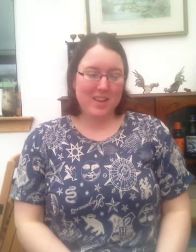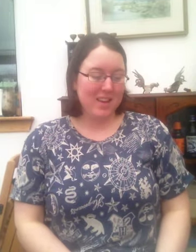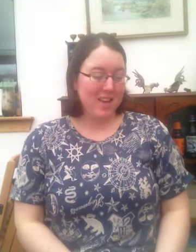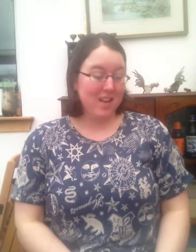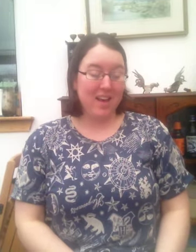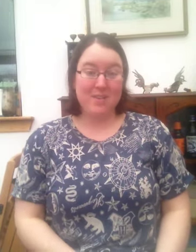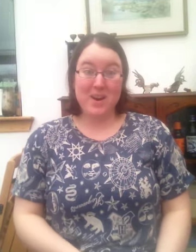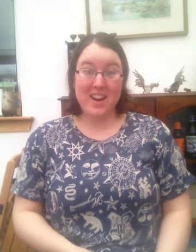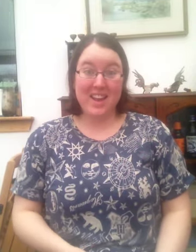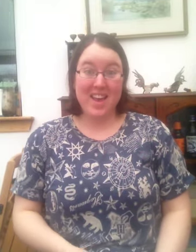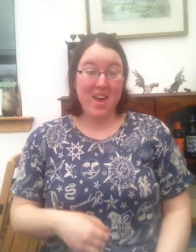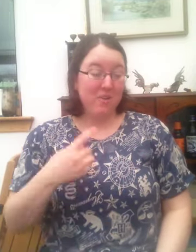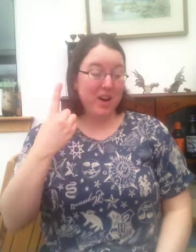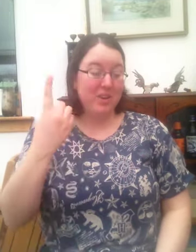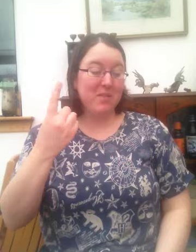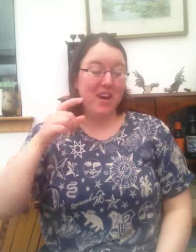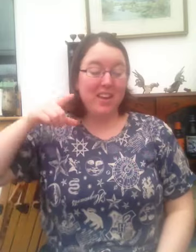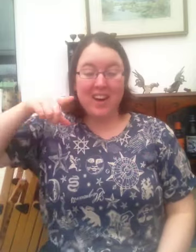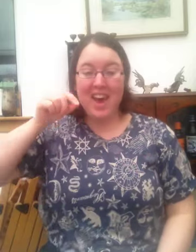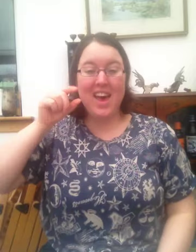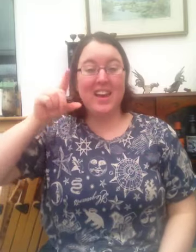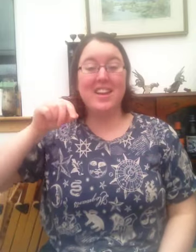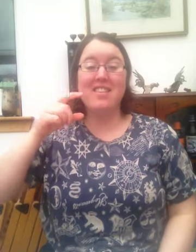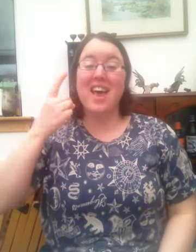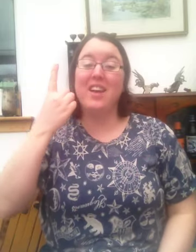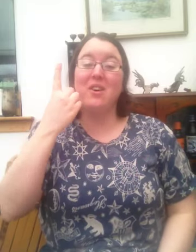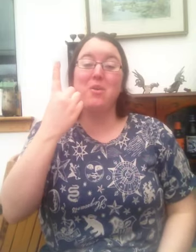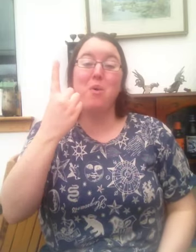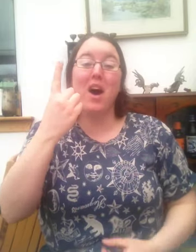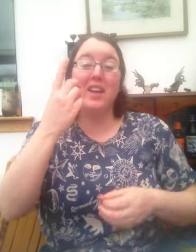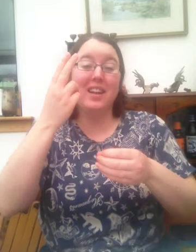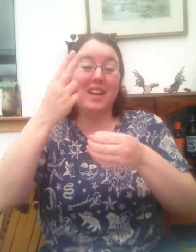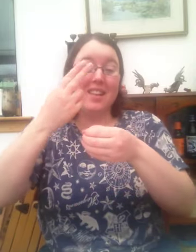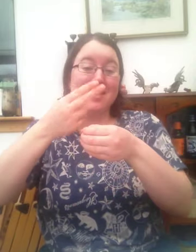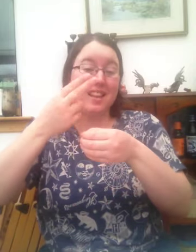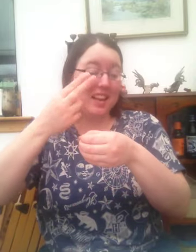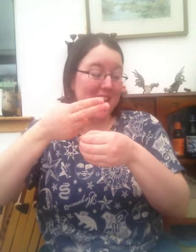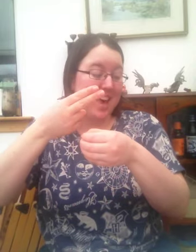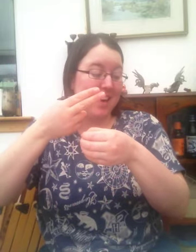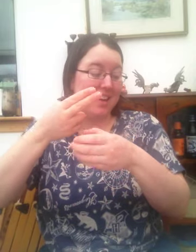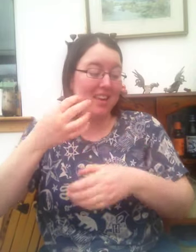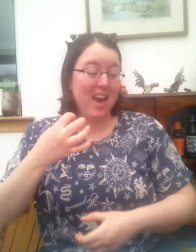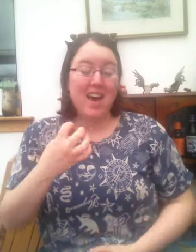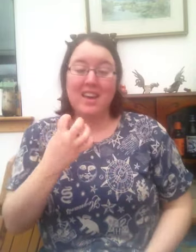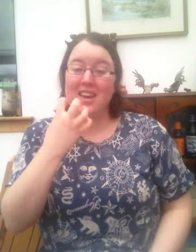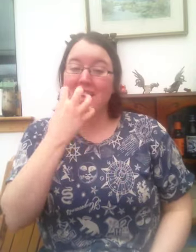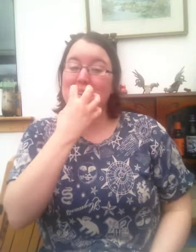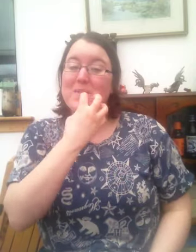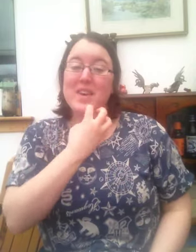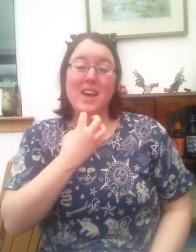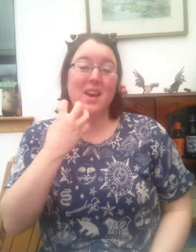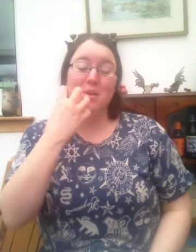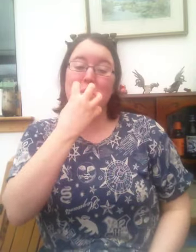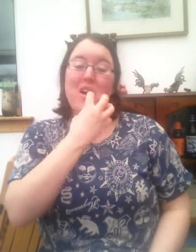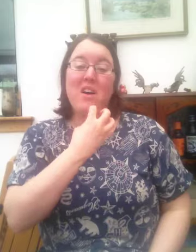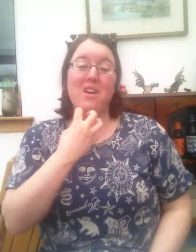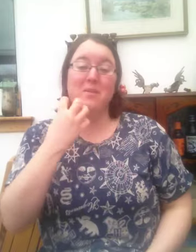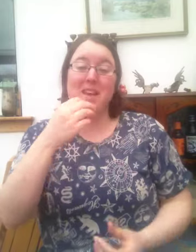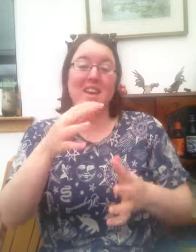Last one. One mother hen sat on one little egg, keeping it warm in